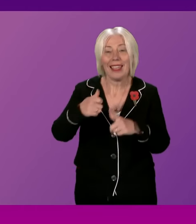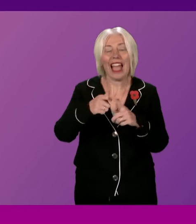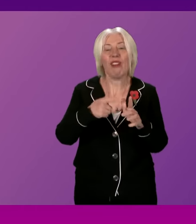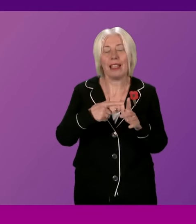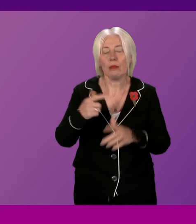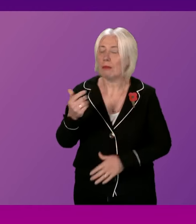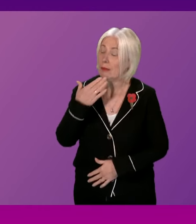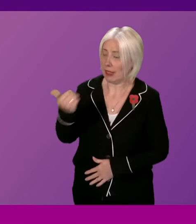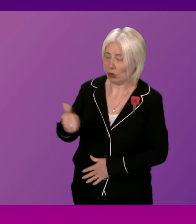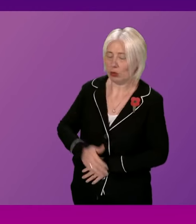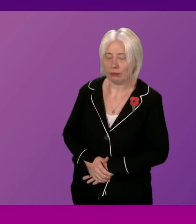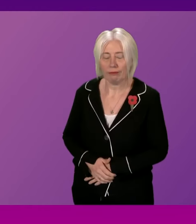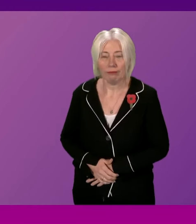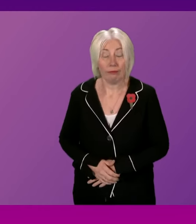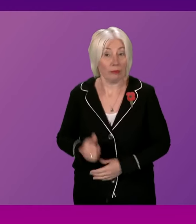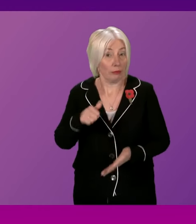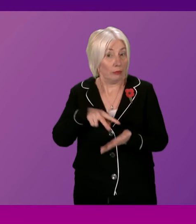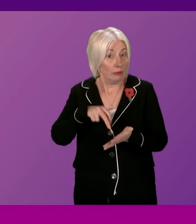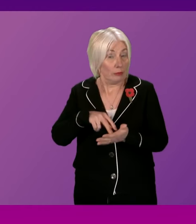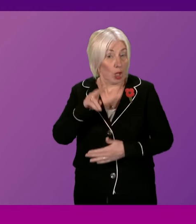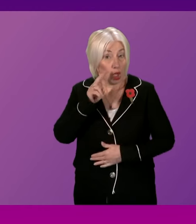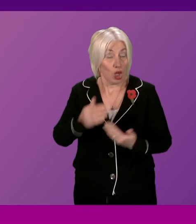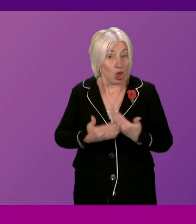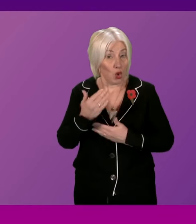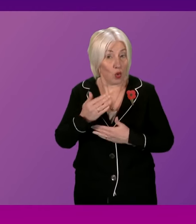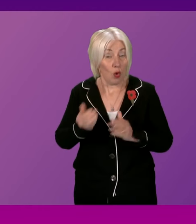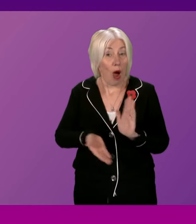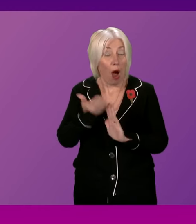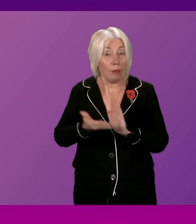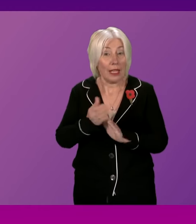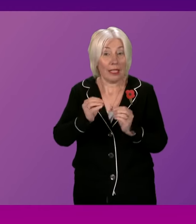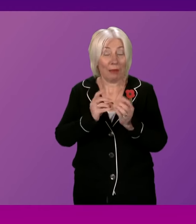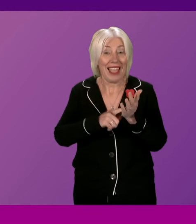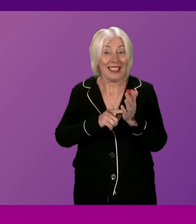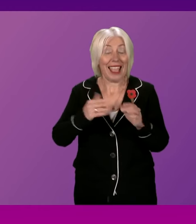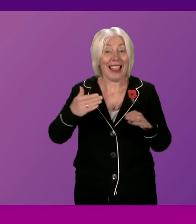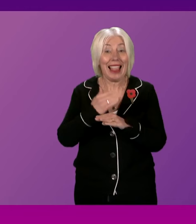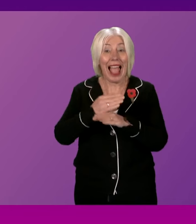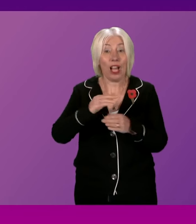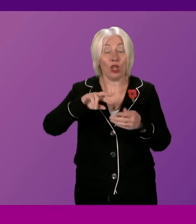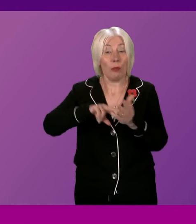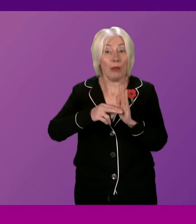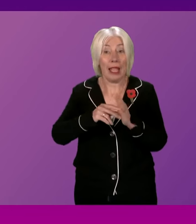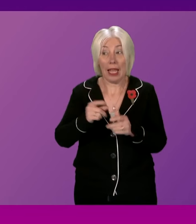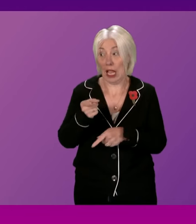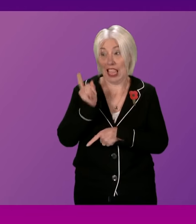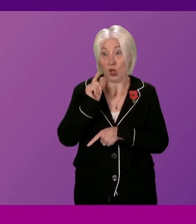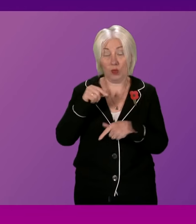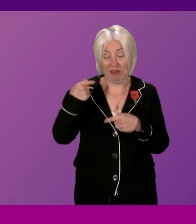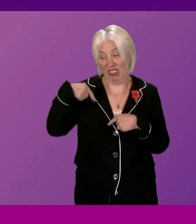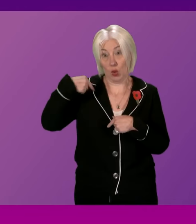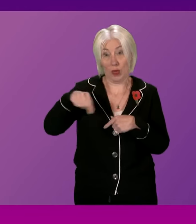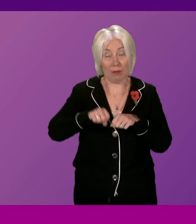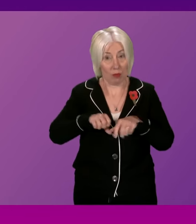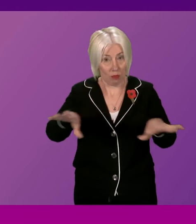Officer. I was delighted to see the new and updated British Sign Language Action Plan released this past week. And I want to thank the First